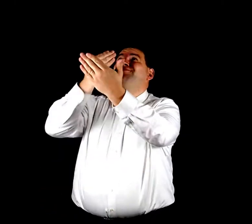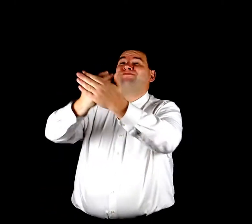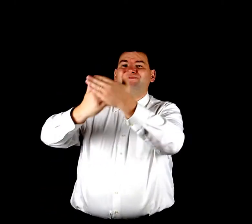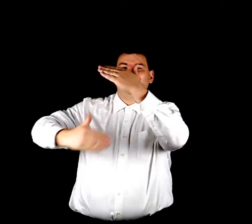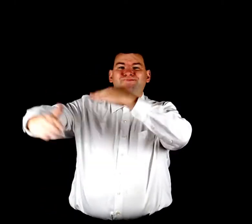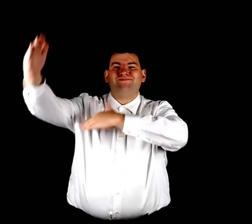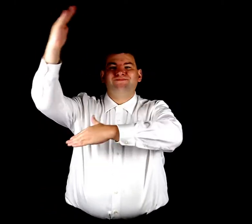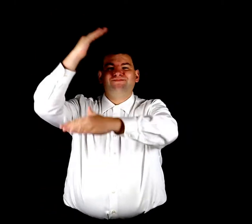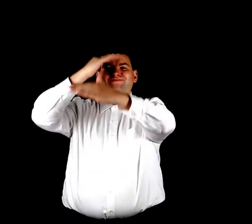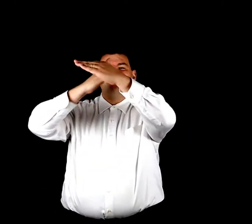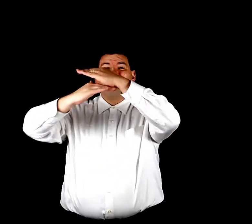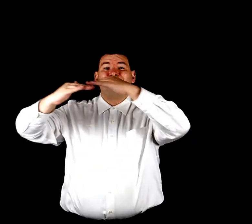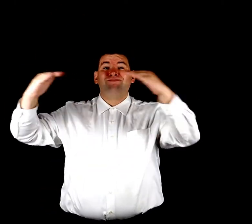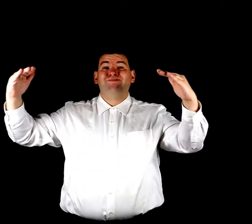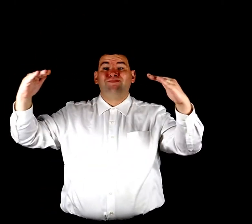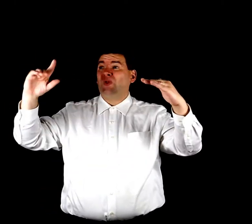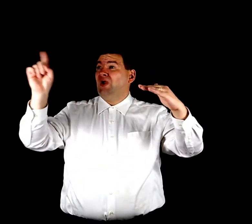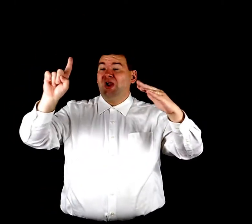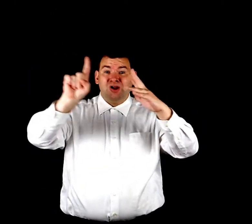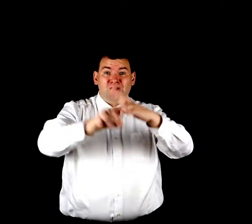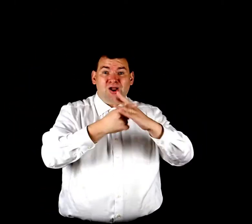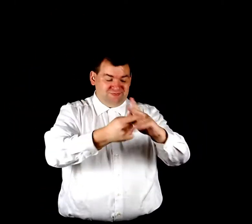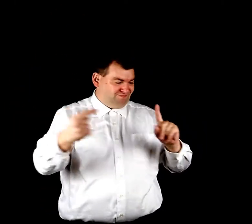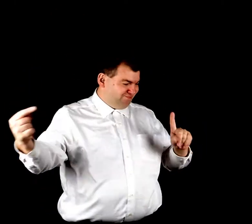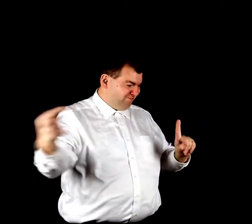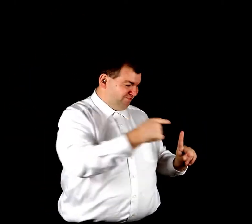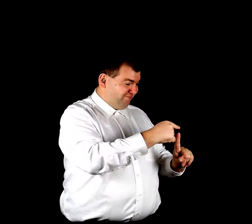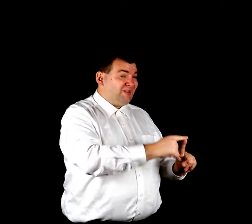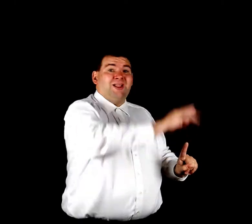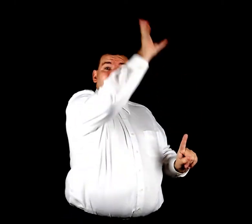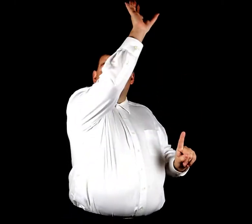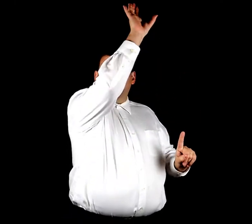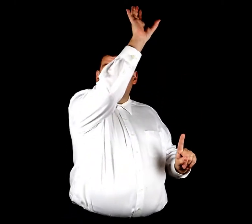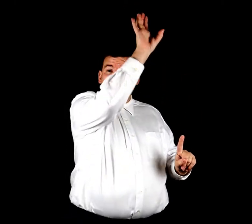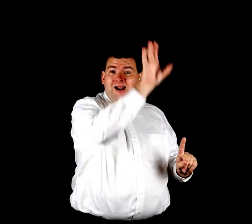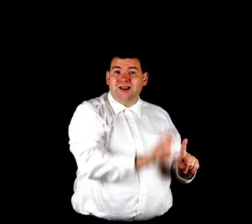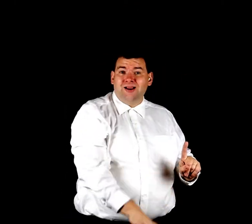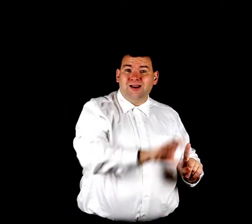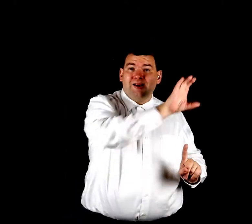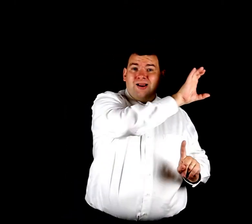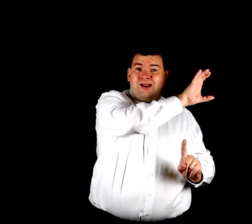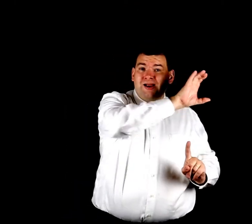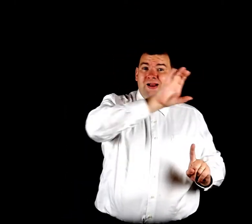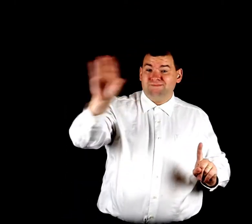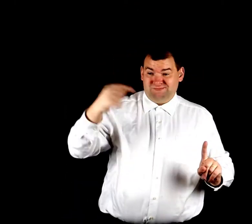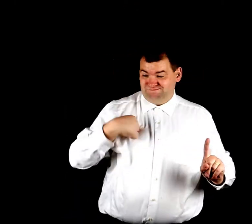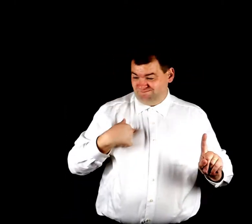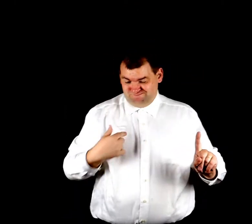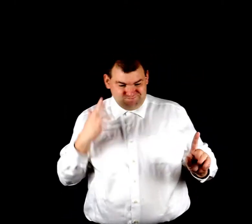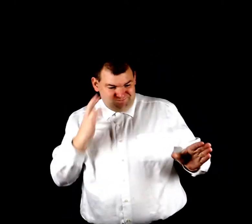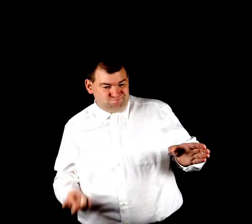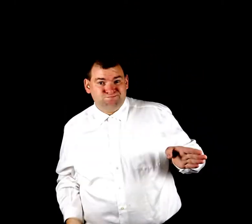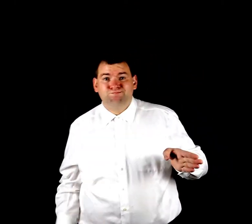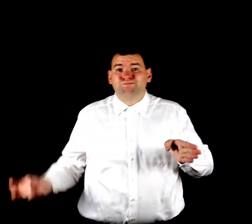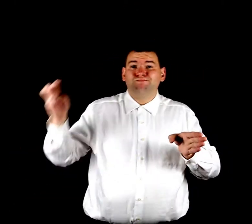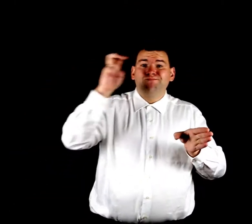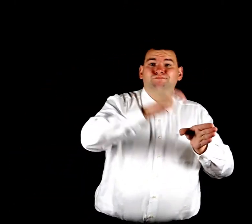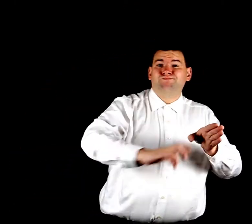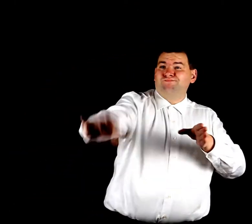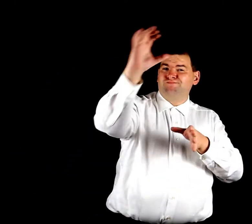All the way to the game It's all right Cavalry, that's where I